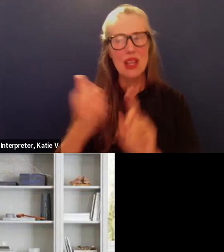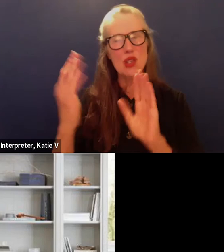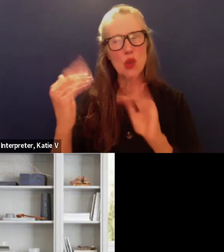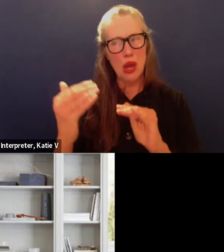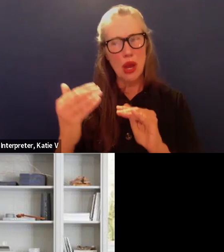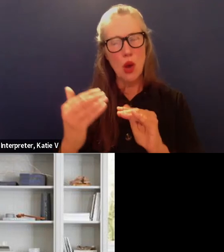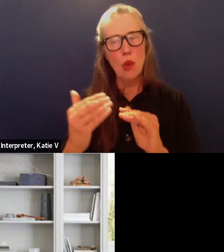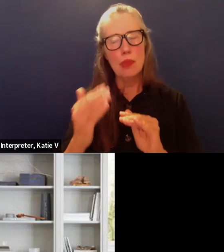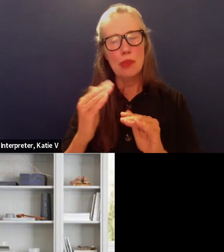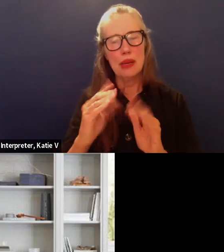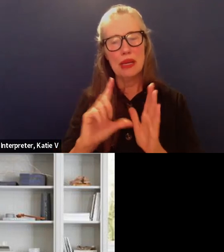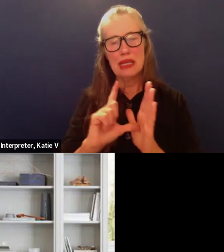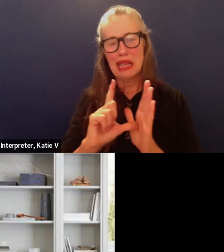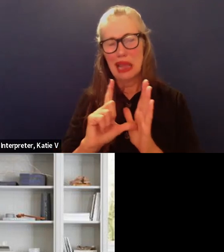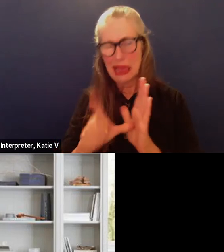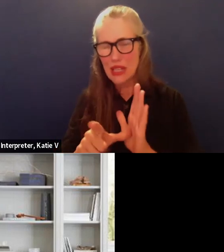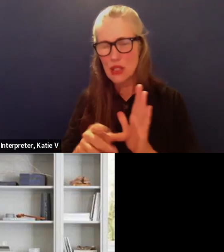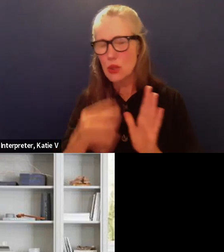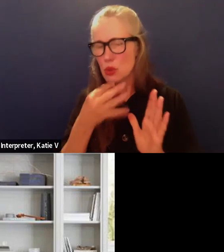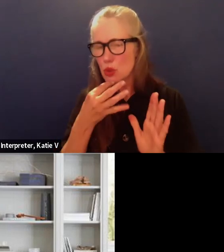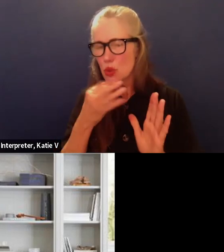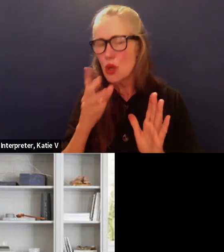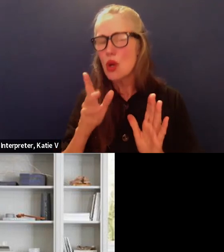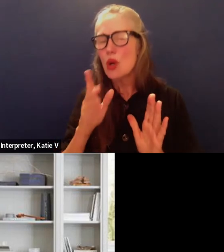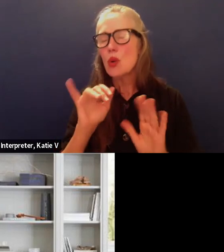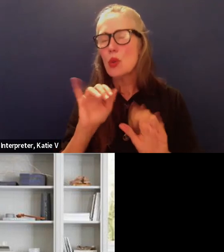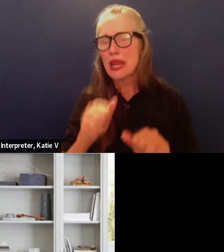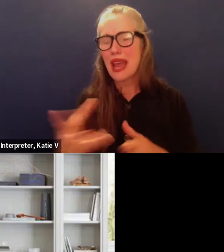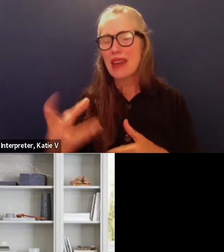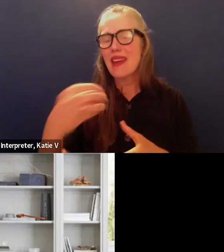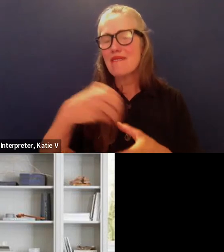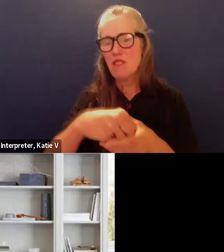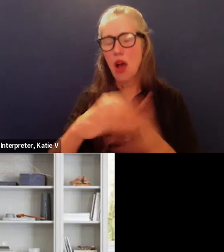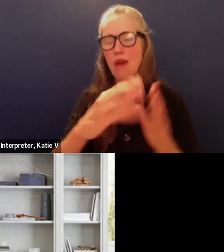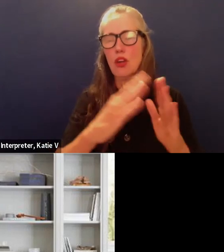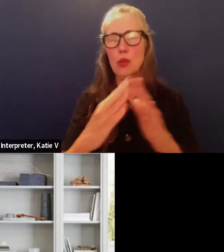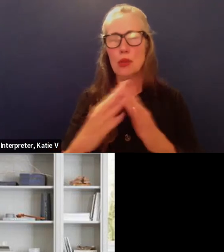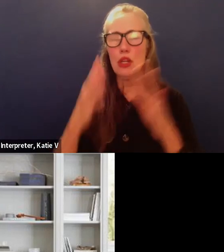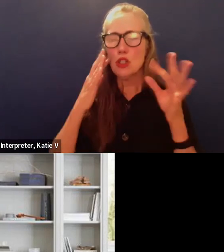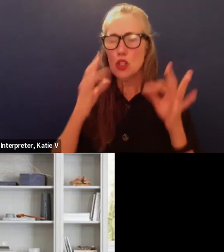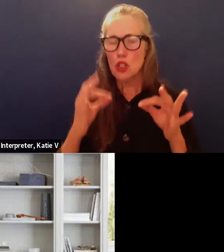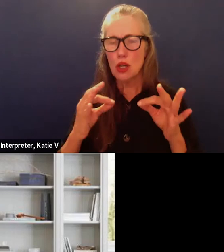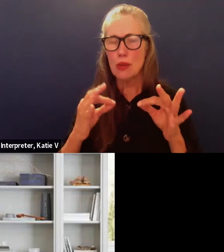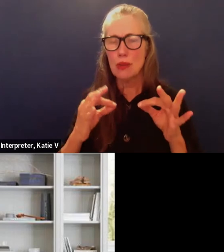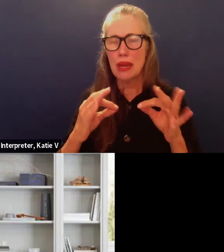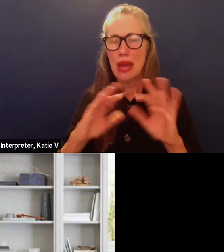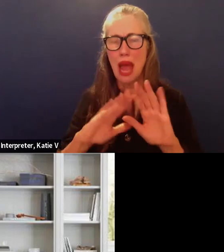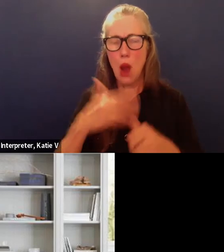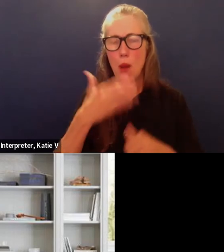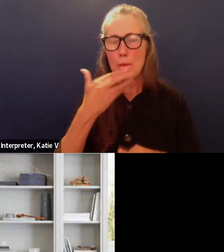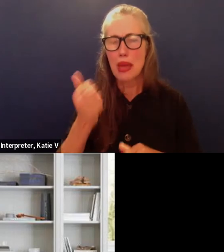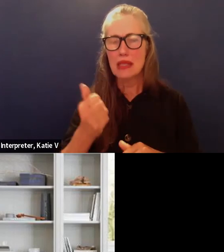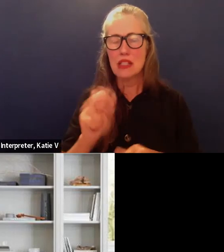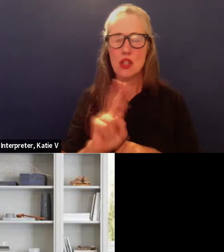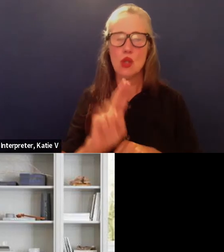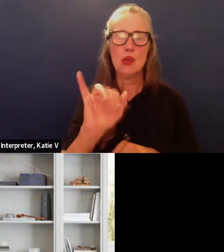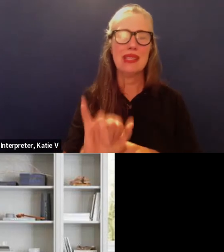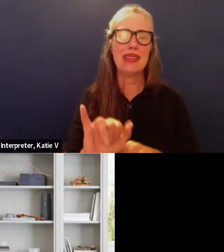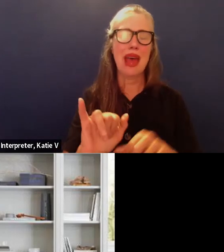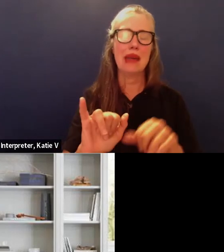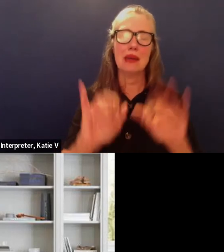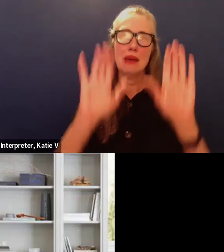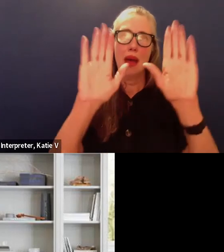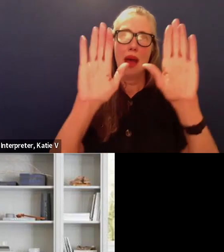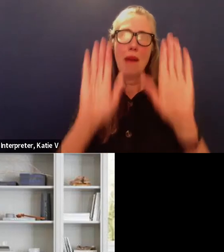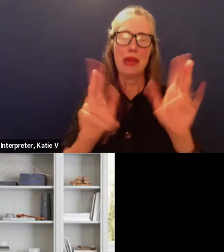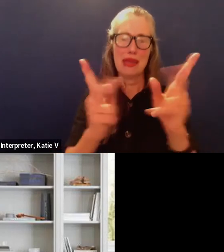time we can revisit that and be able to involve the community in determining how we best use that incredible space. I think that's a great